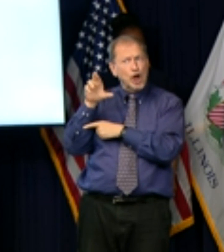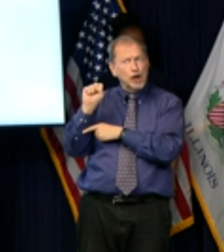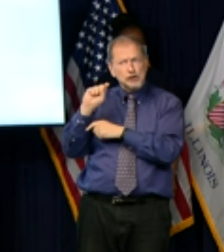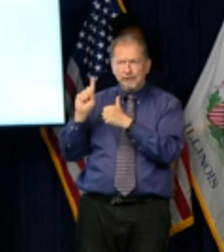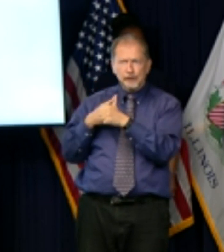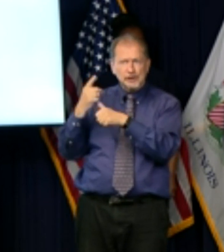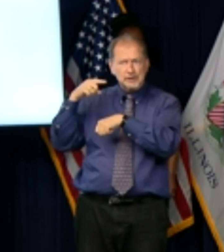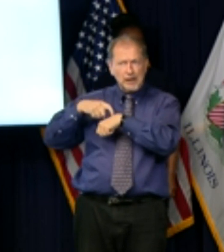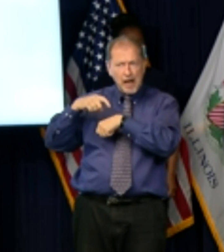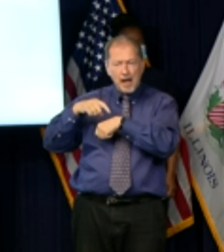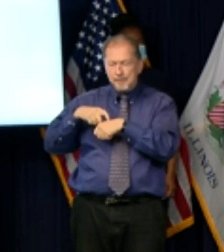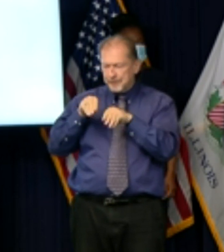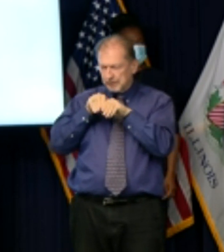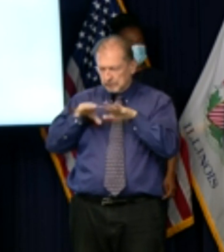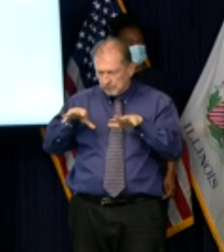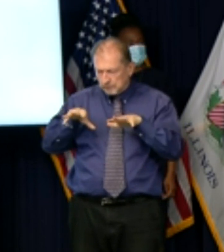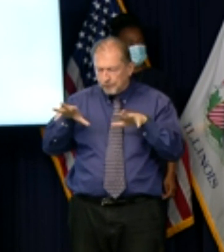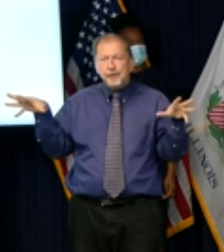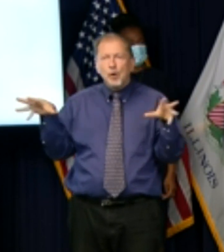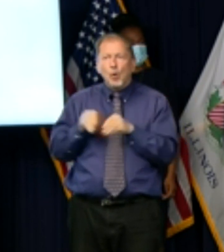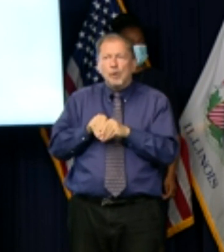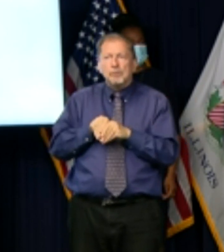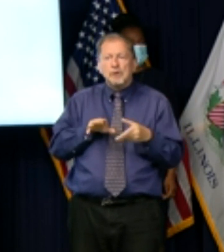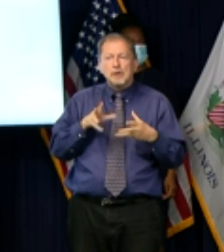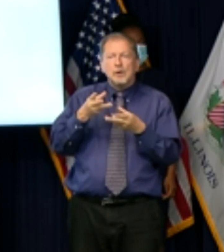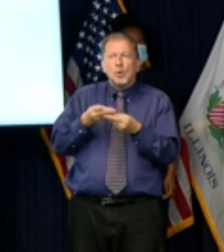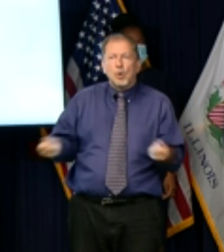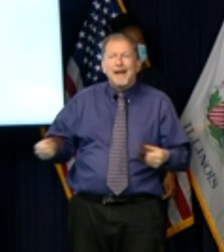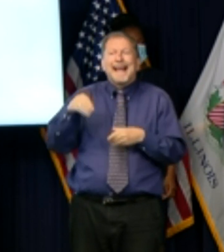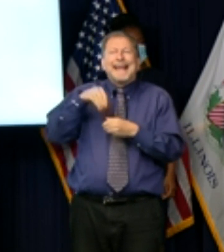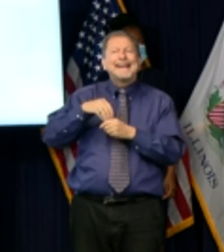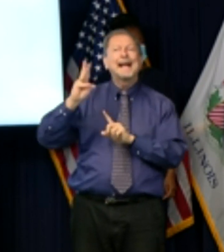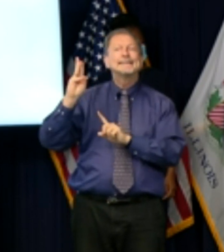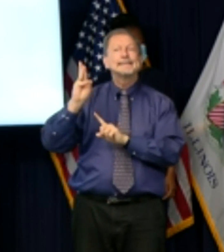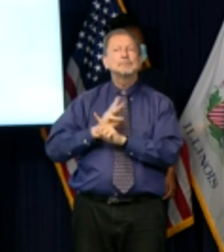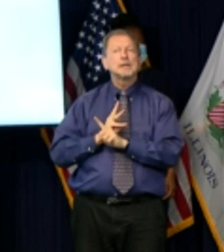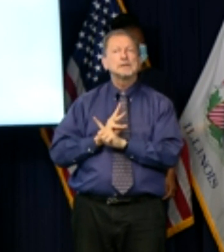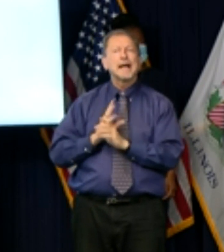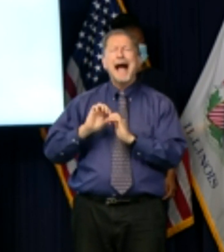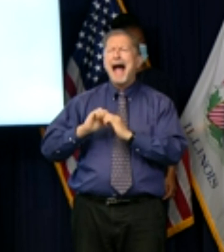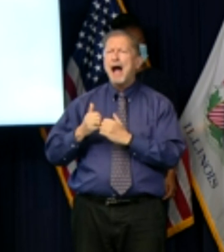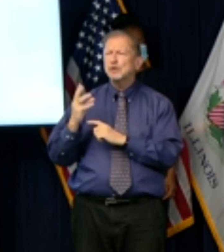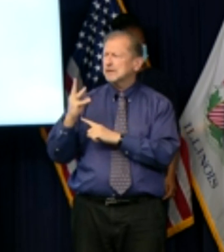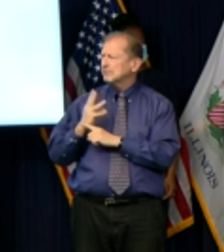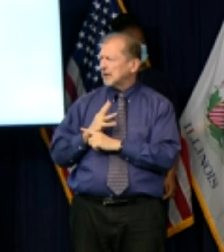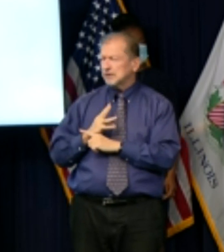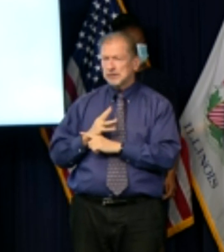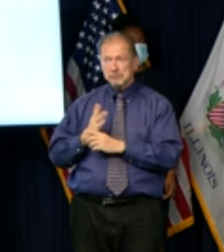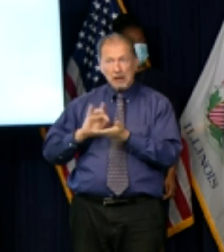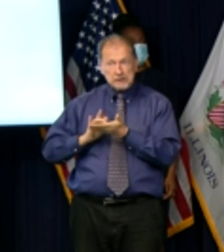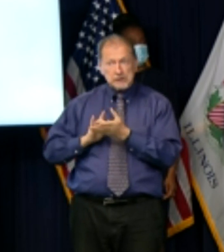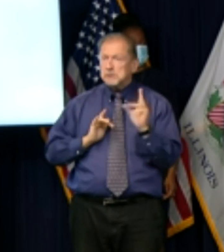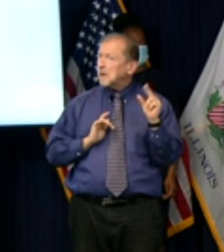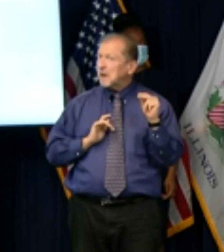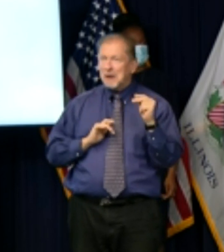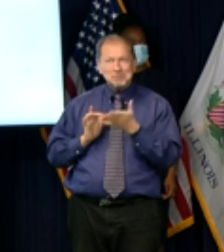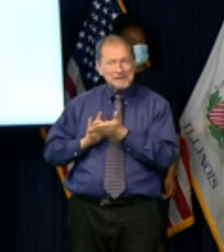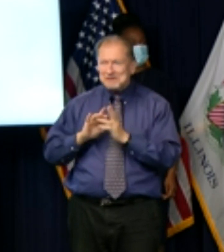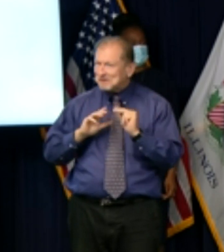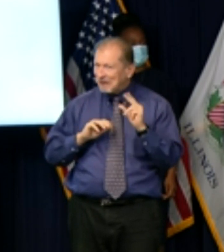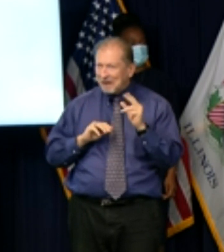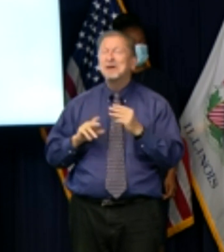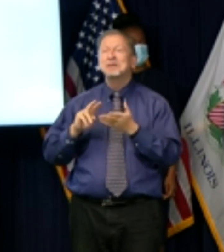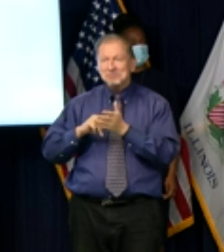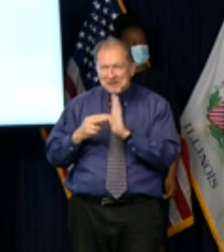in six months with nothing more than very aggressive public health measures many countries like